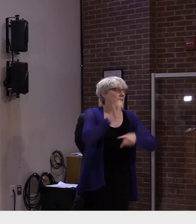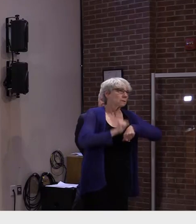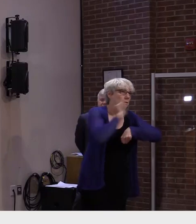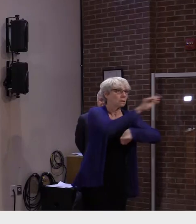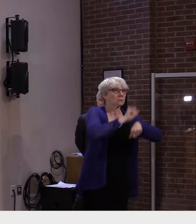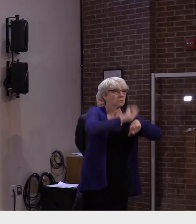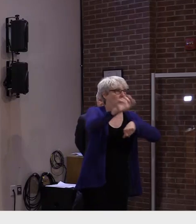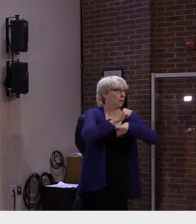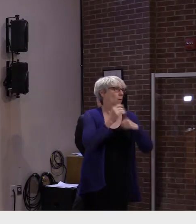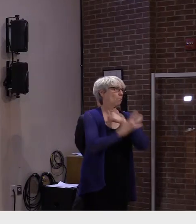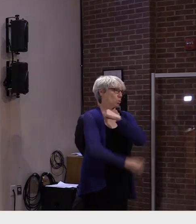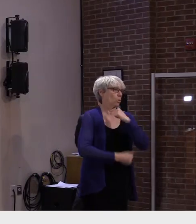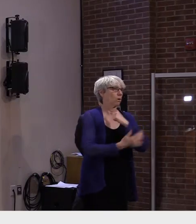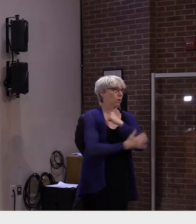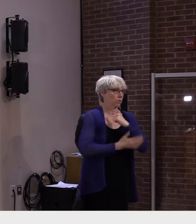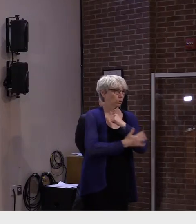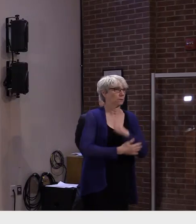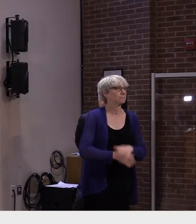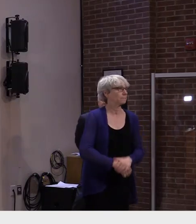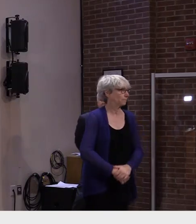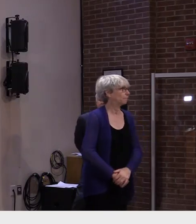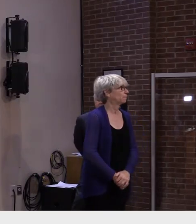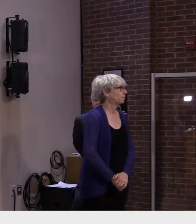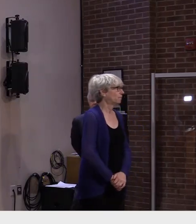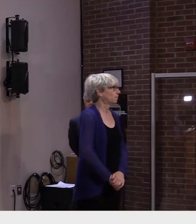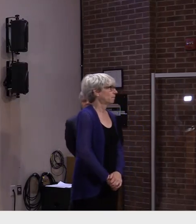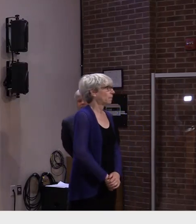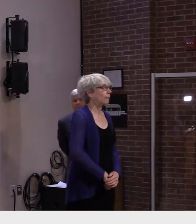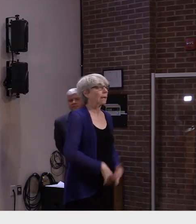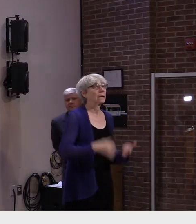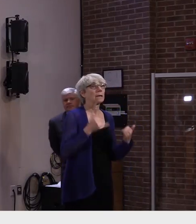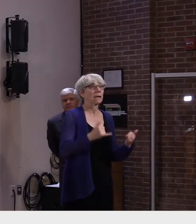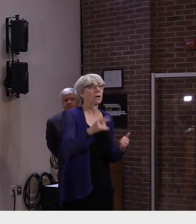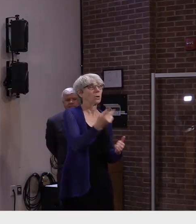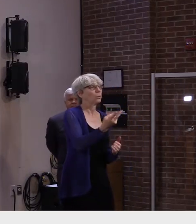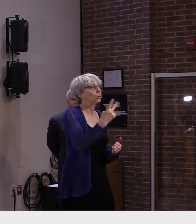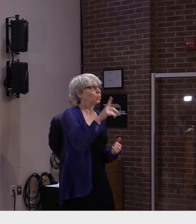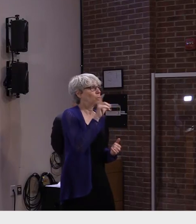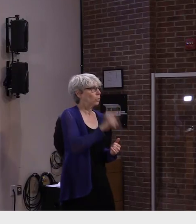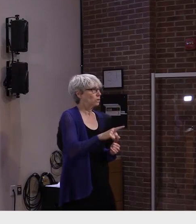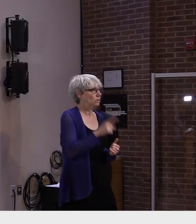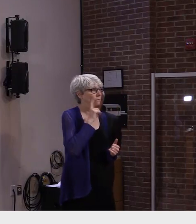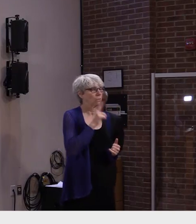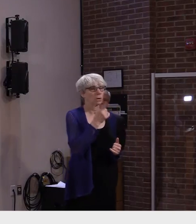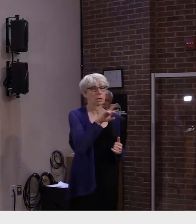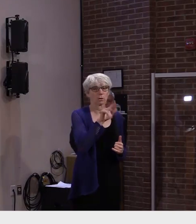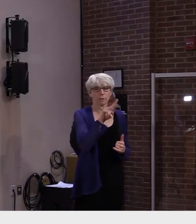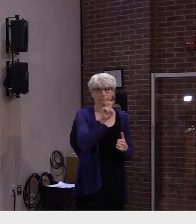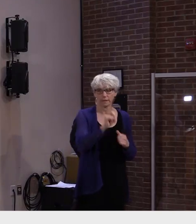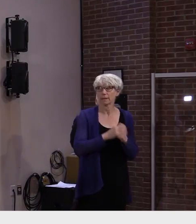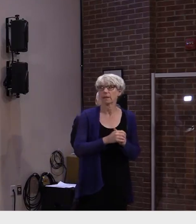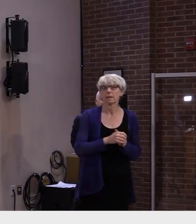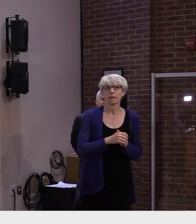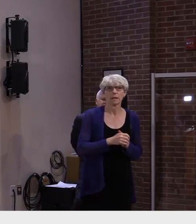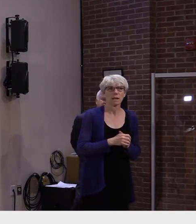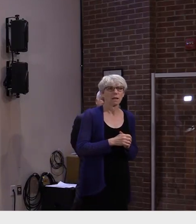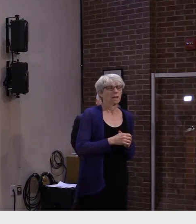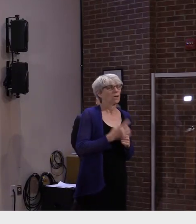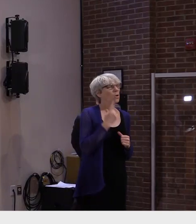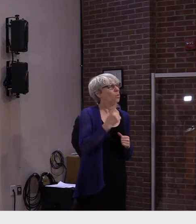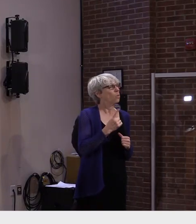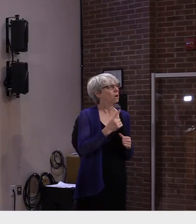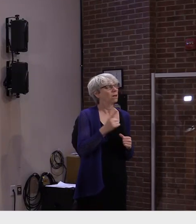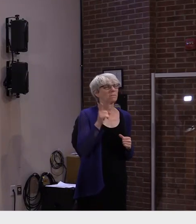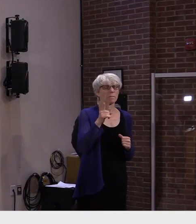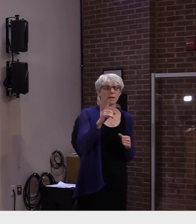Dr. Levine, a couple of quick questions about at-home COVID tests from a colleague. She had noticed that there was a sign outside a local CVS